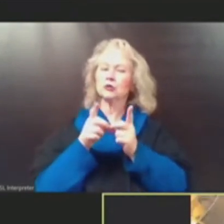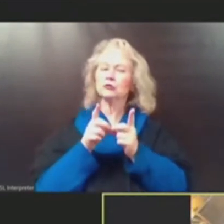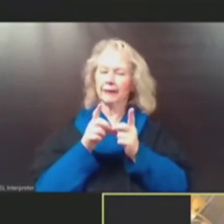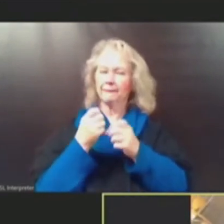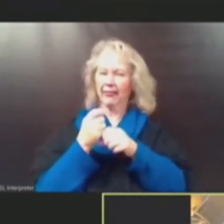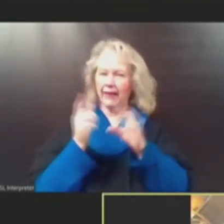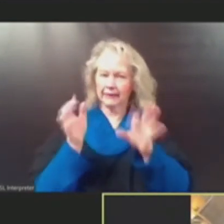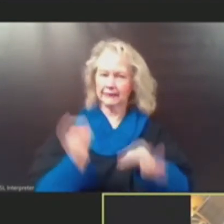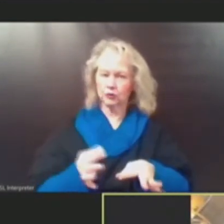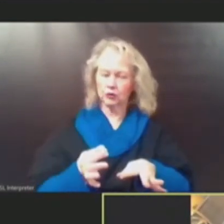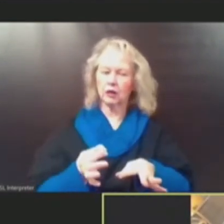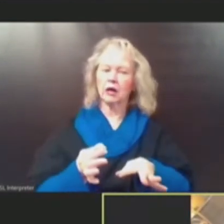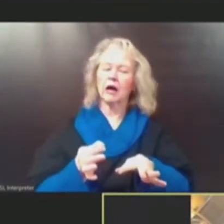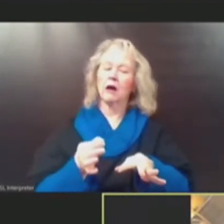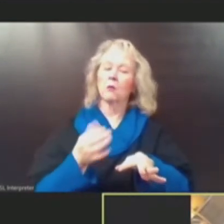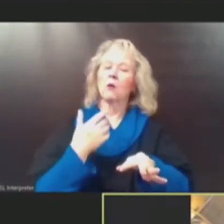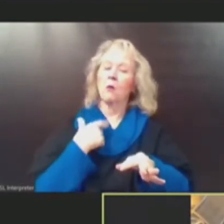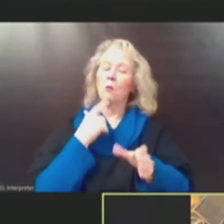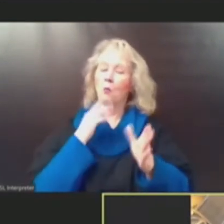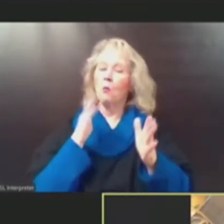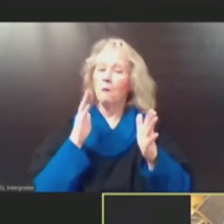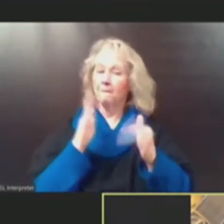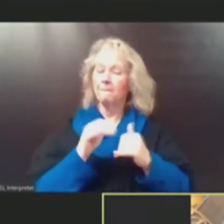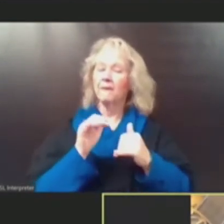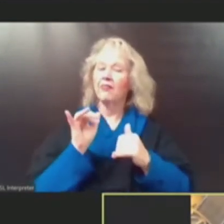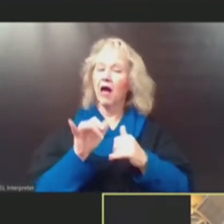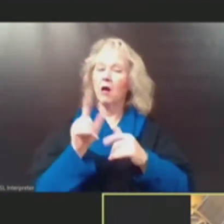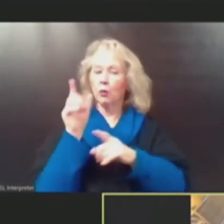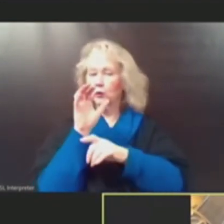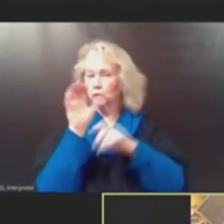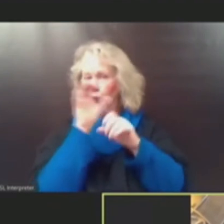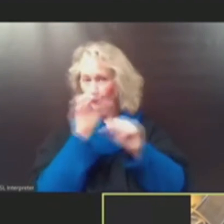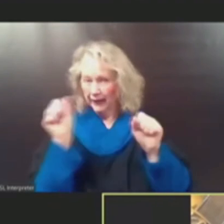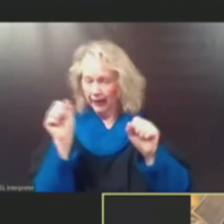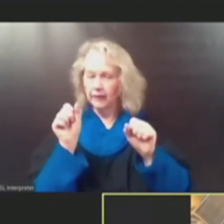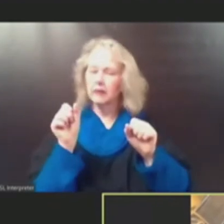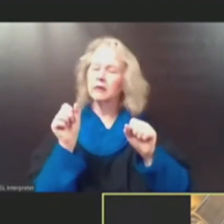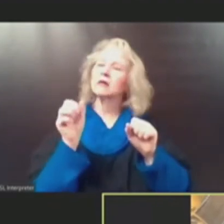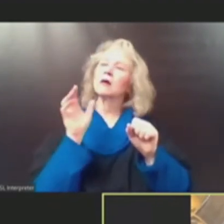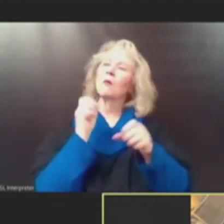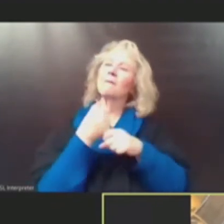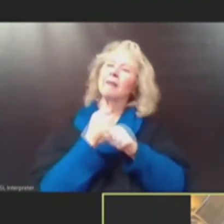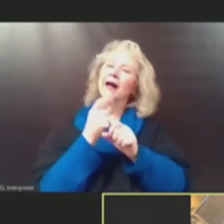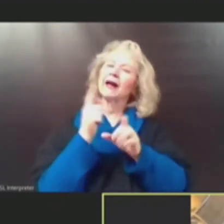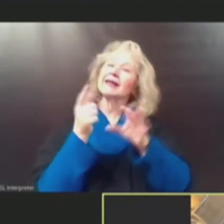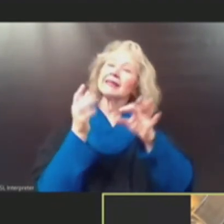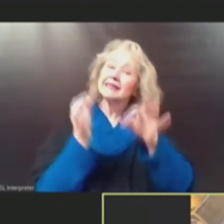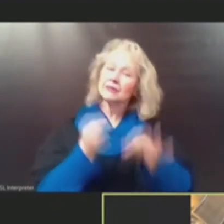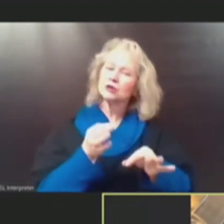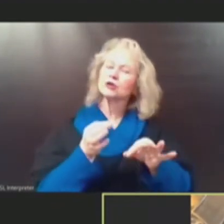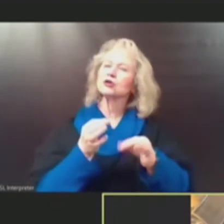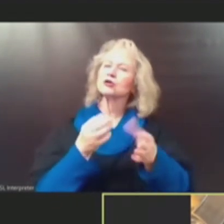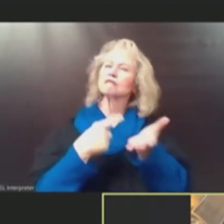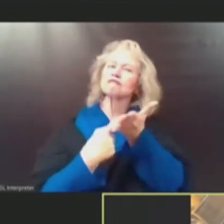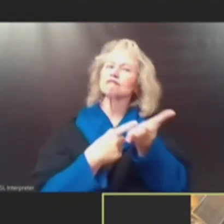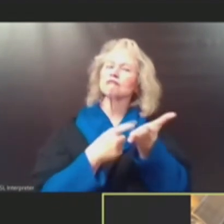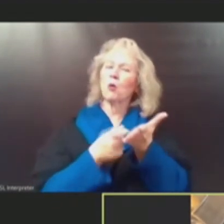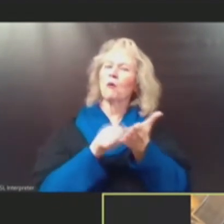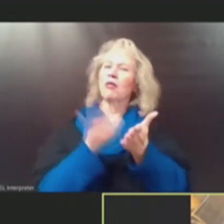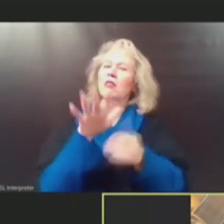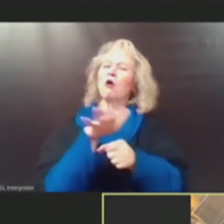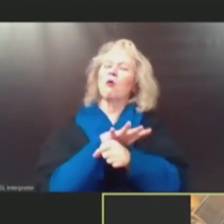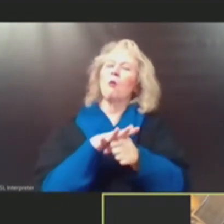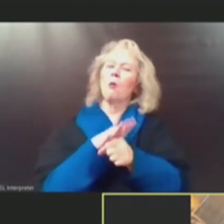that superintendents would make that in concert with their local public health director.